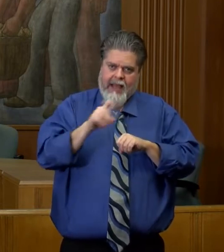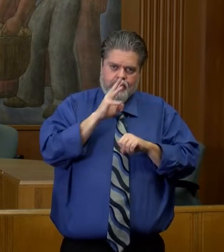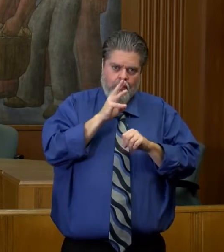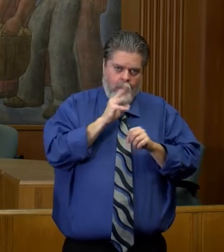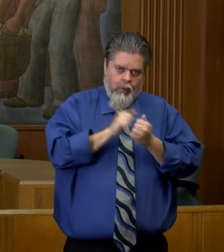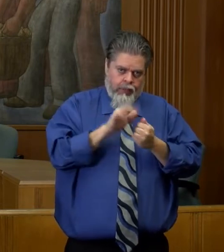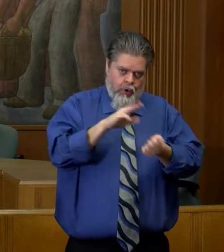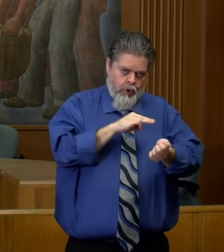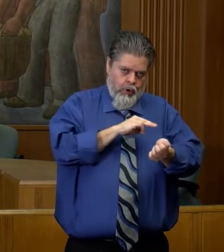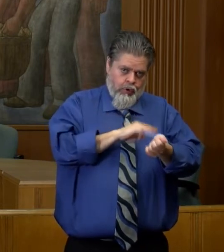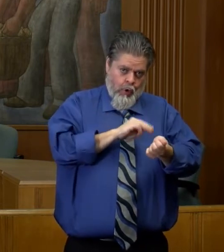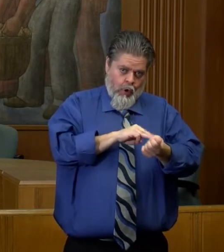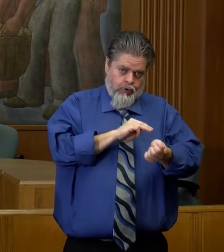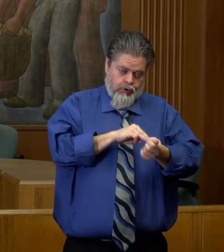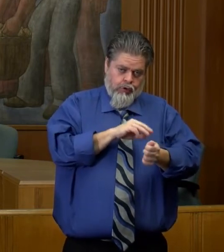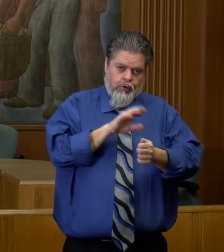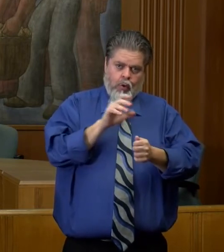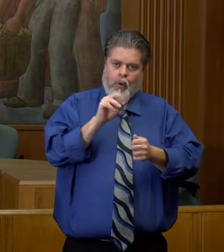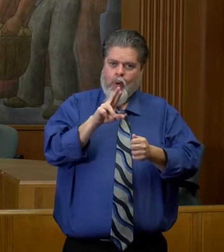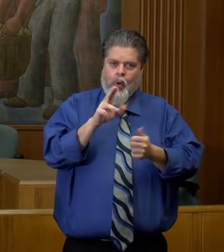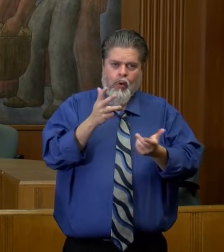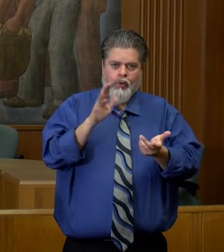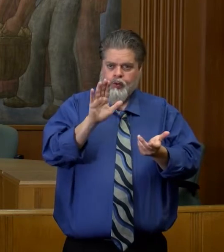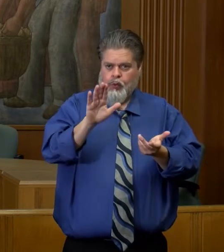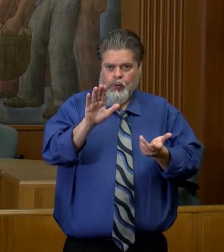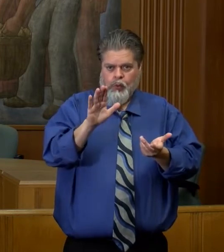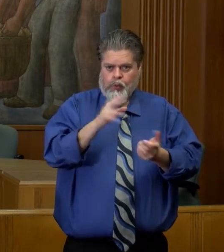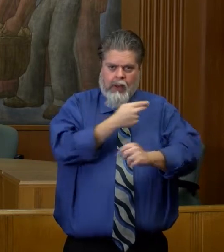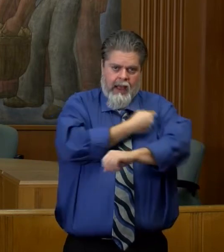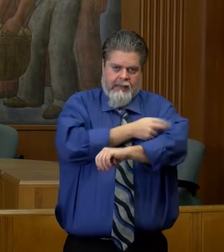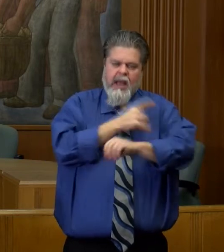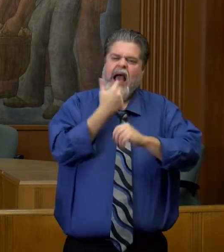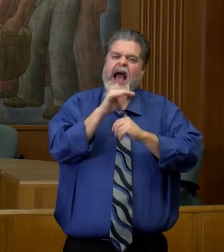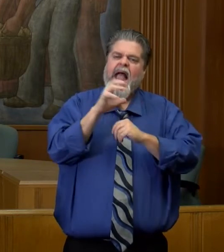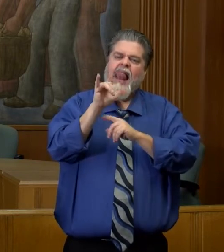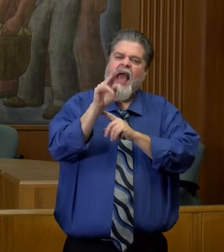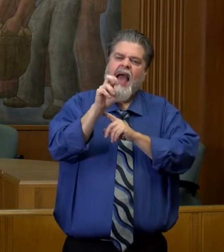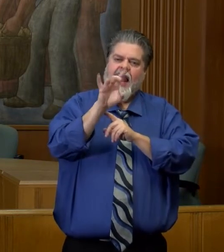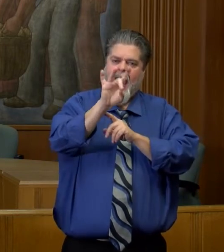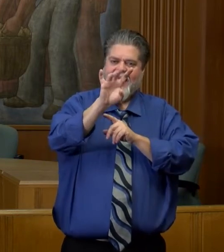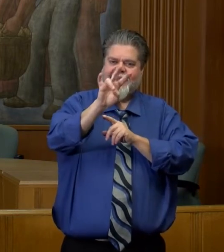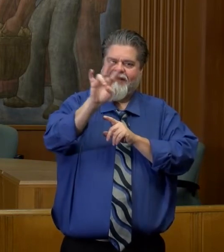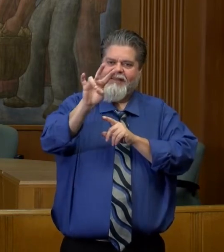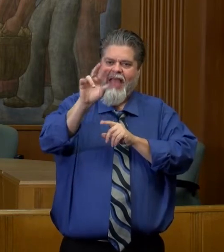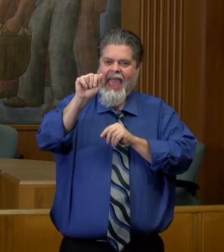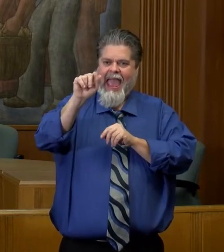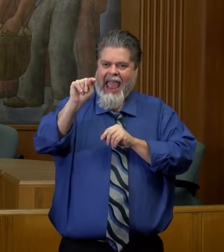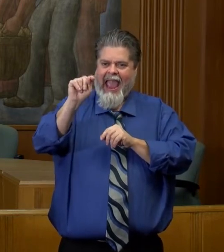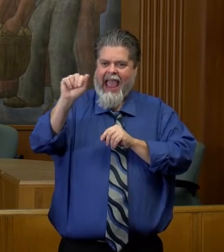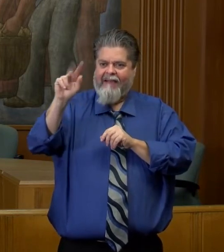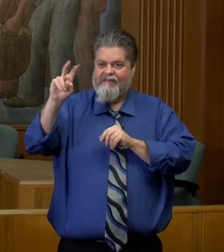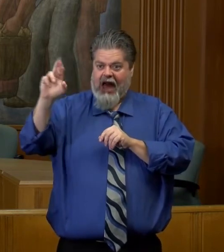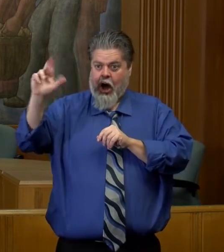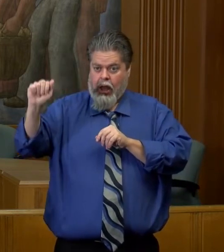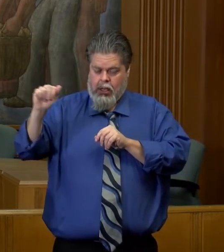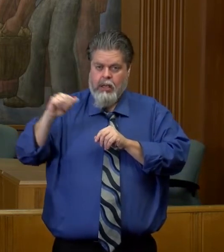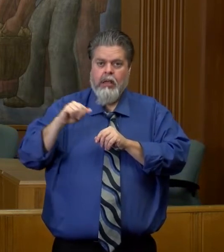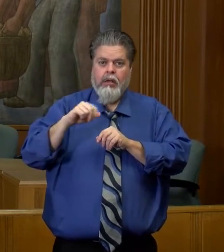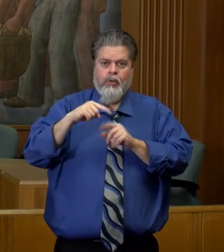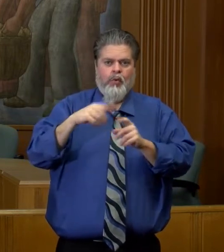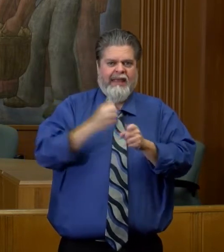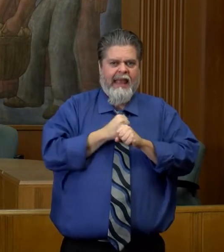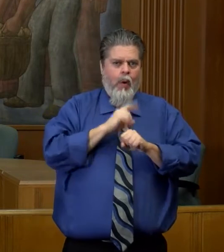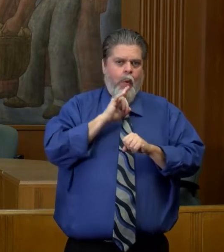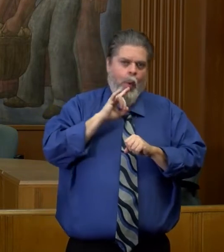talk to either your primary care physician or to the Avera hotline 877-AT-Avera to get that